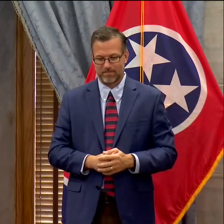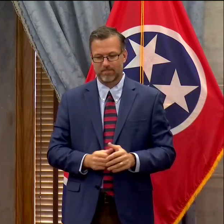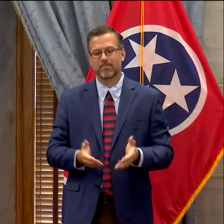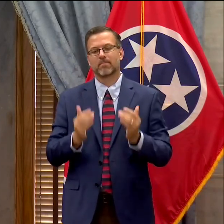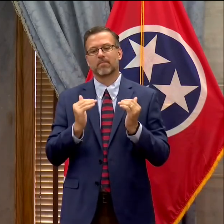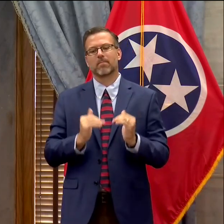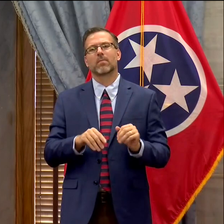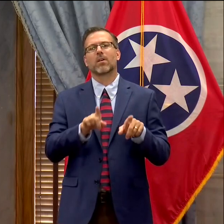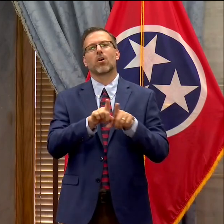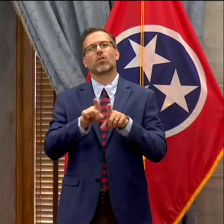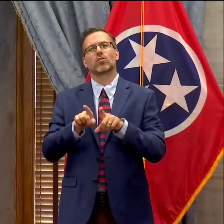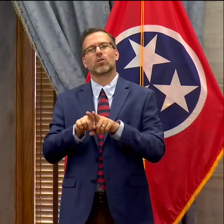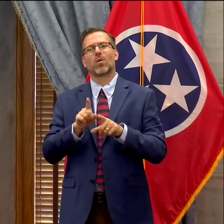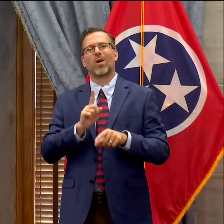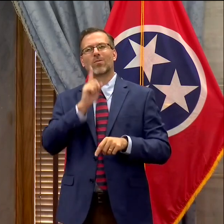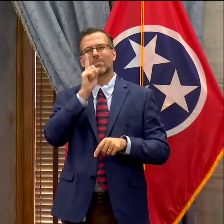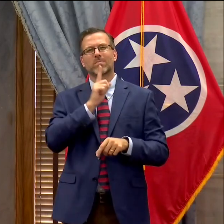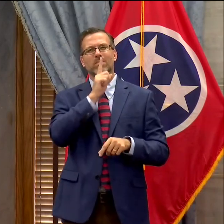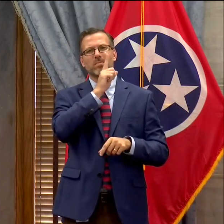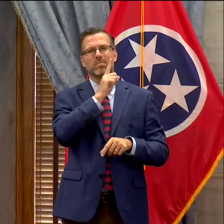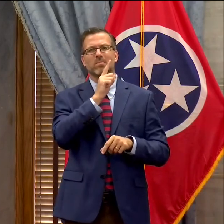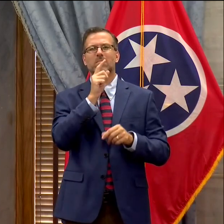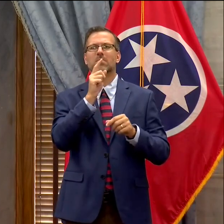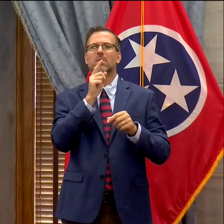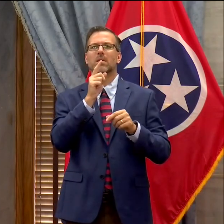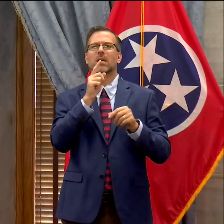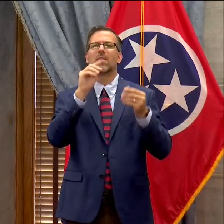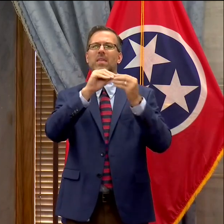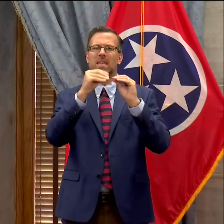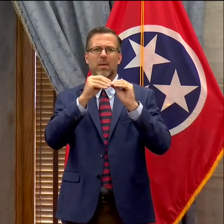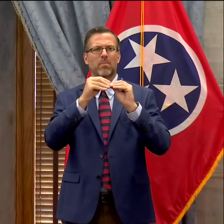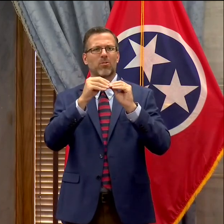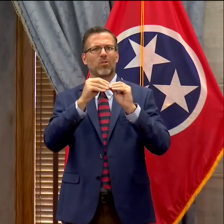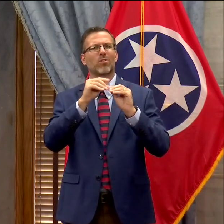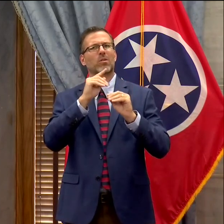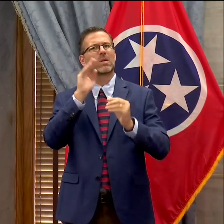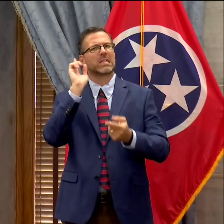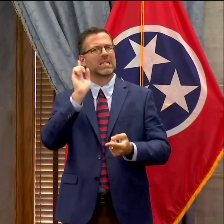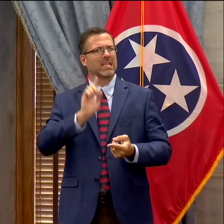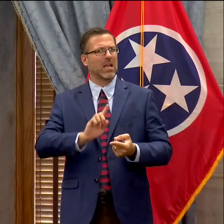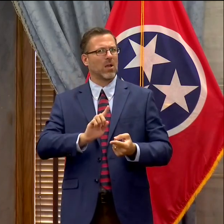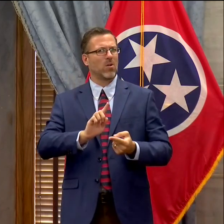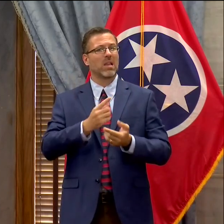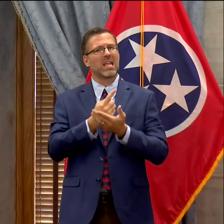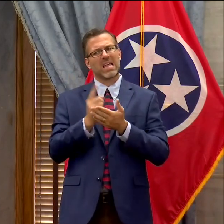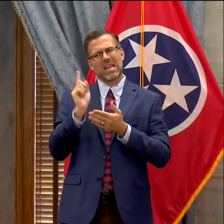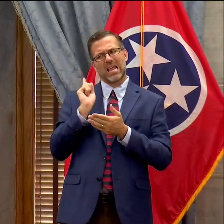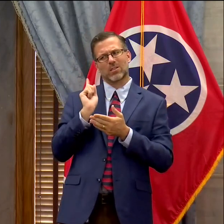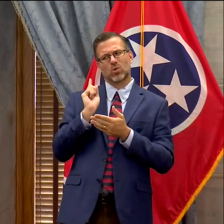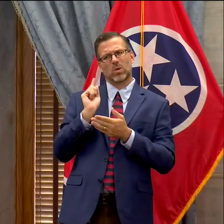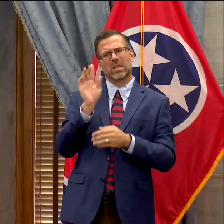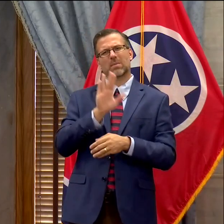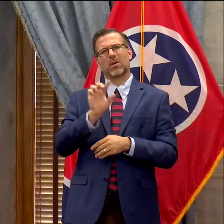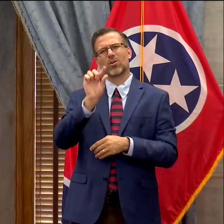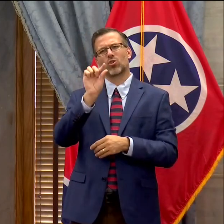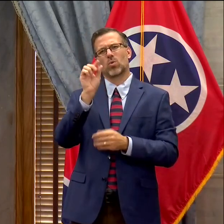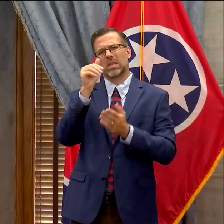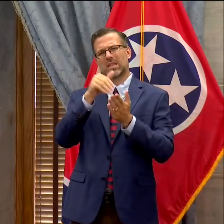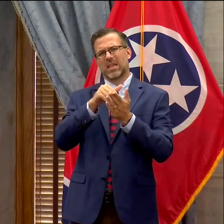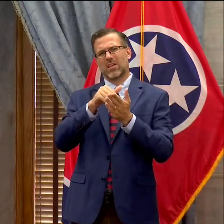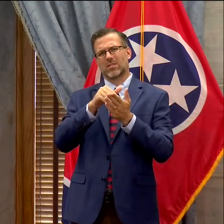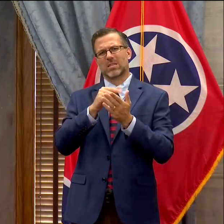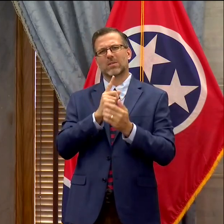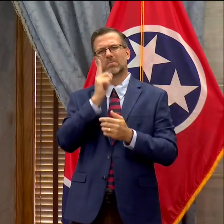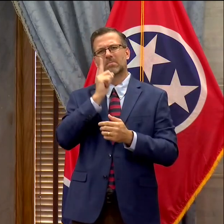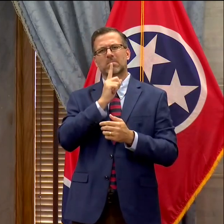that our testing numbers are down a bit. Um, last week our average was about 20,000 tests per day, uh, and in the two to